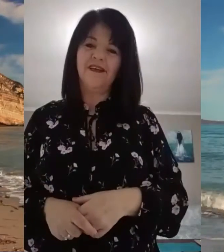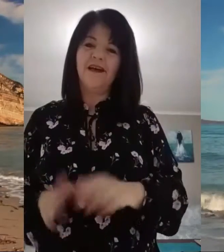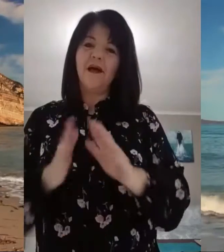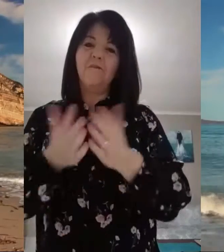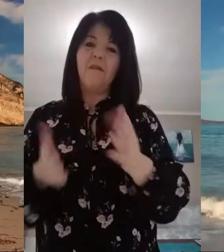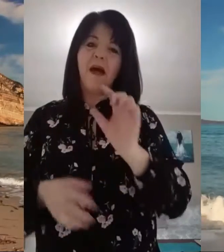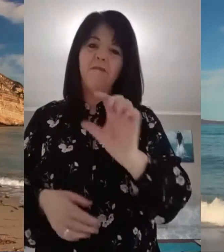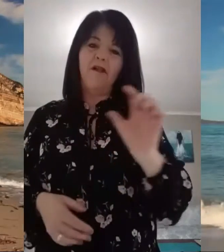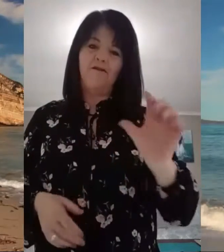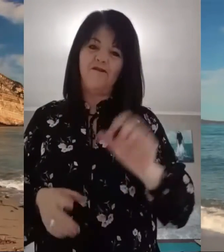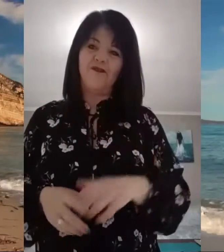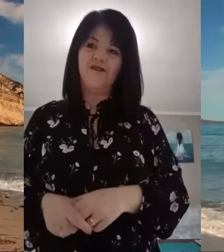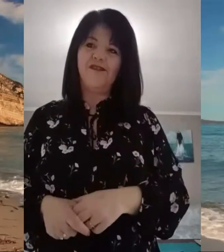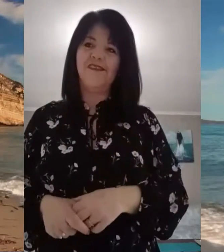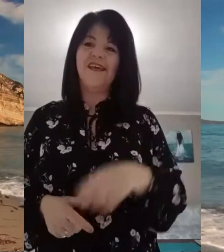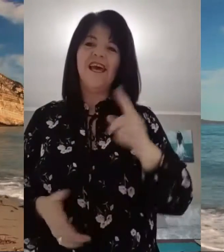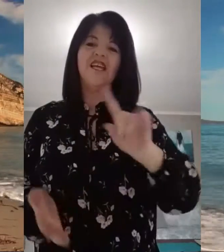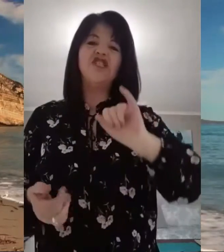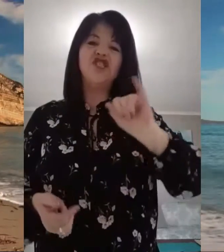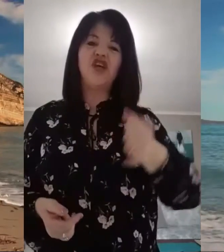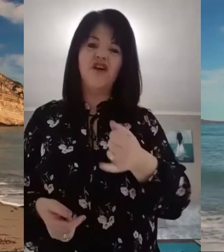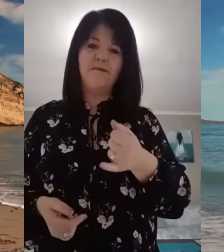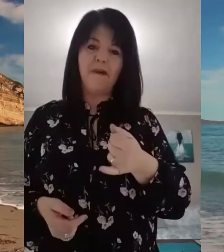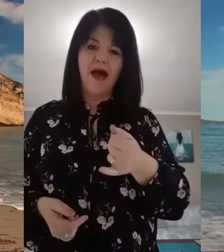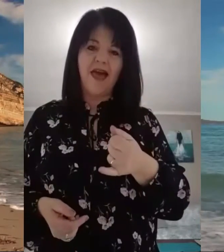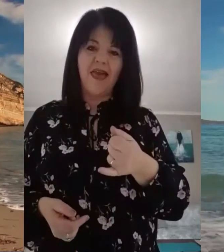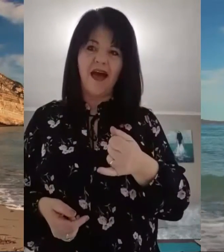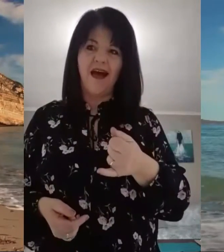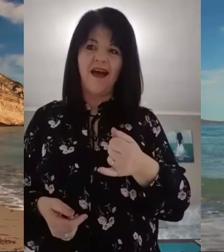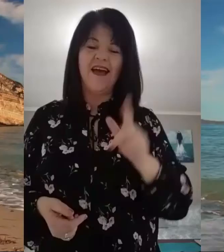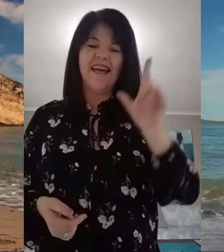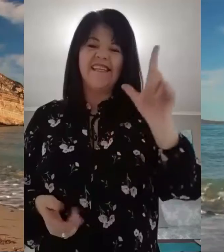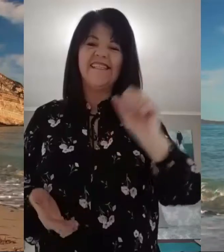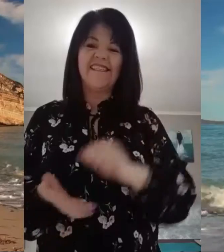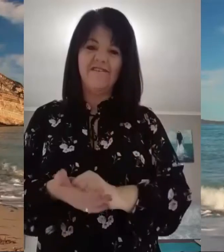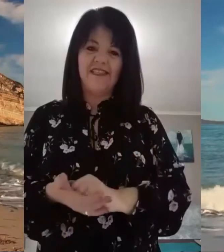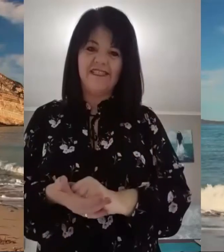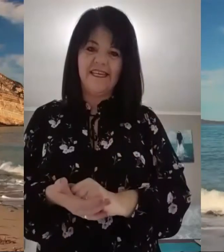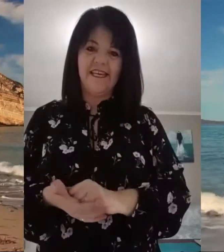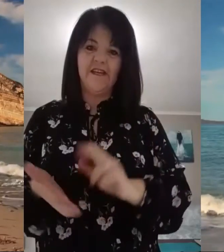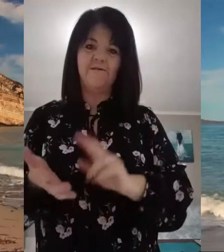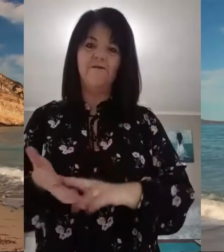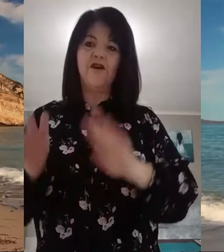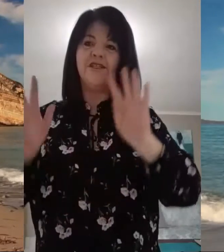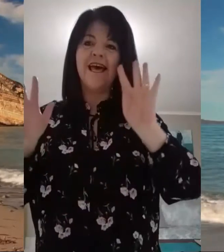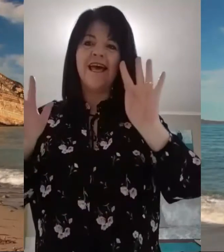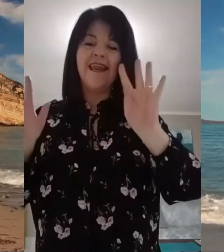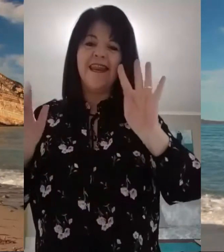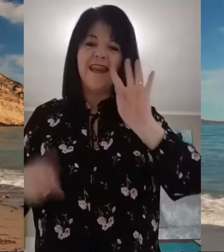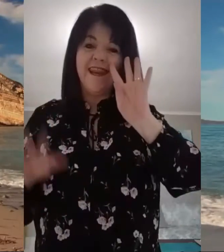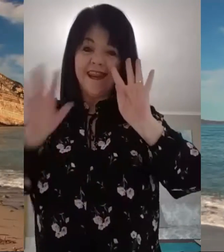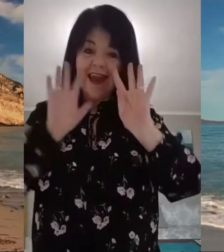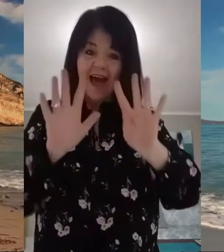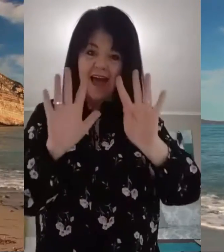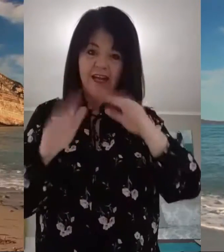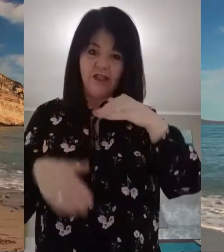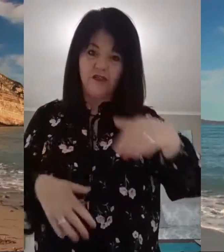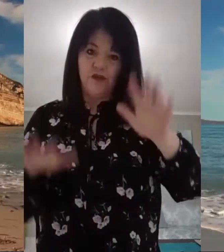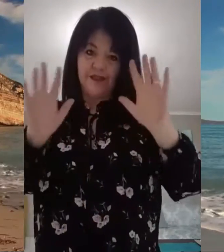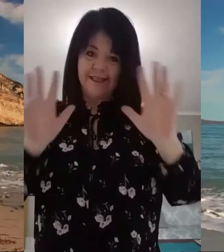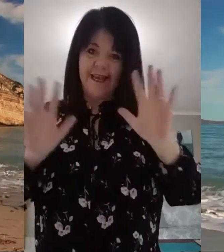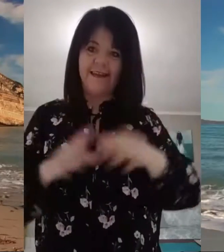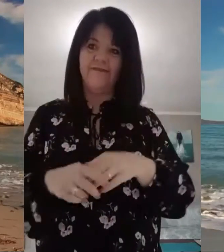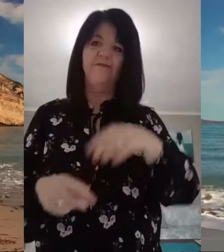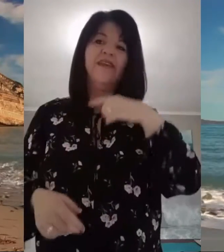Bible verse in Jeremiah 17 verse 9